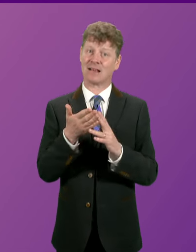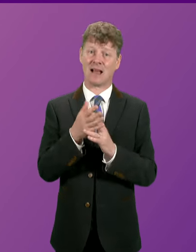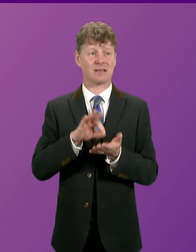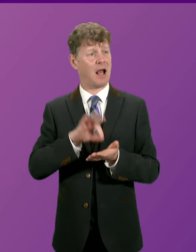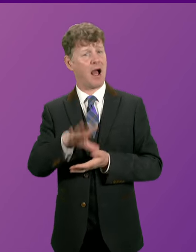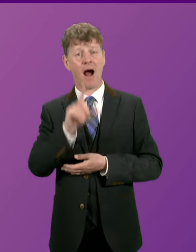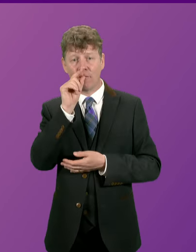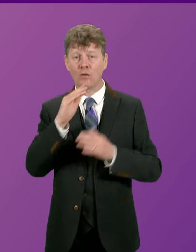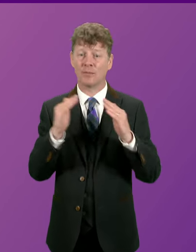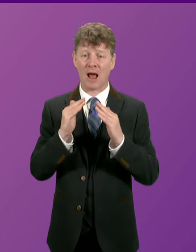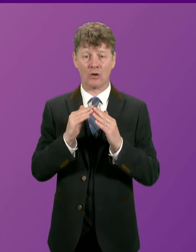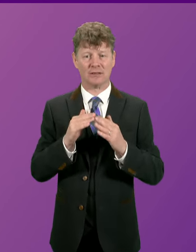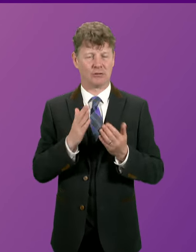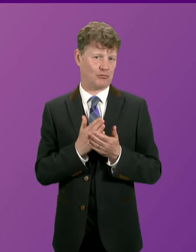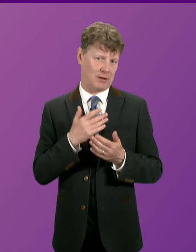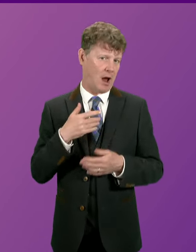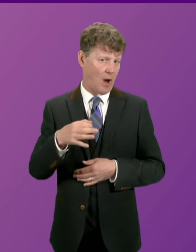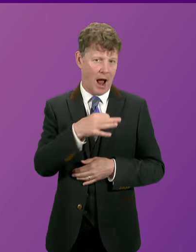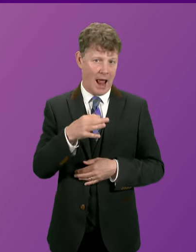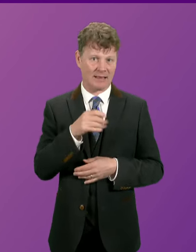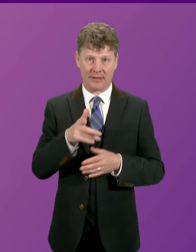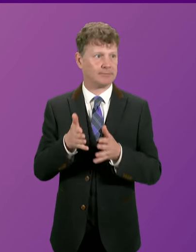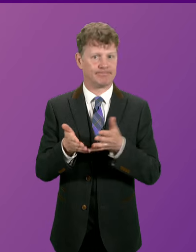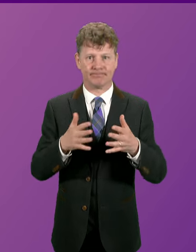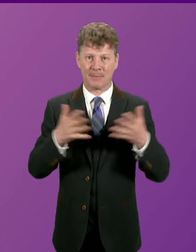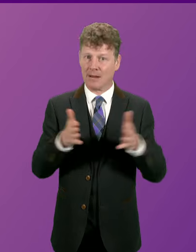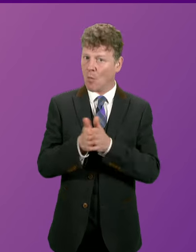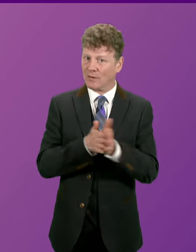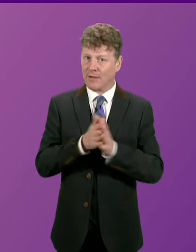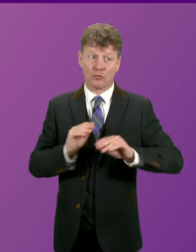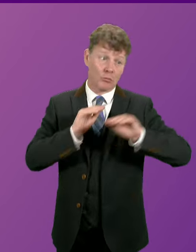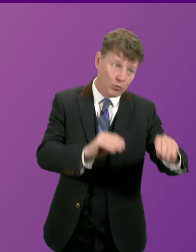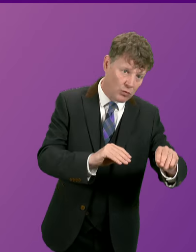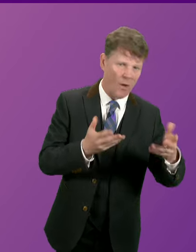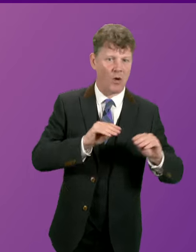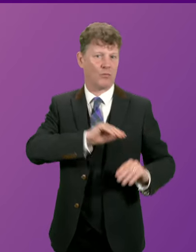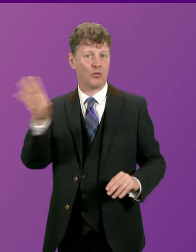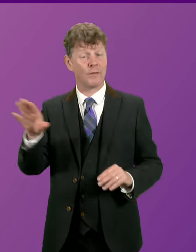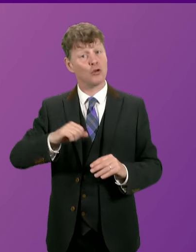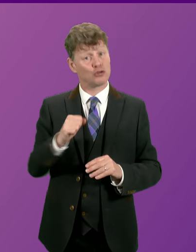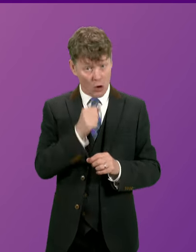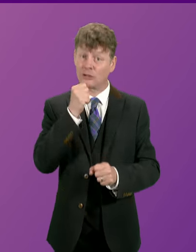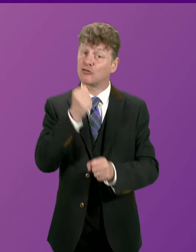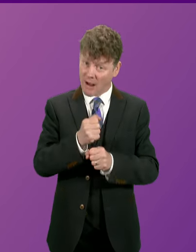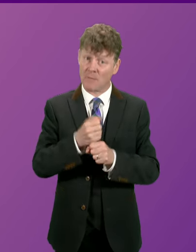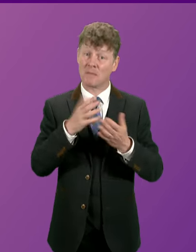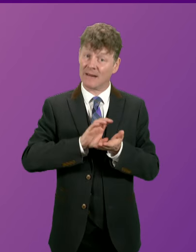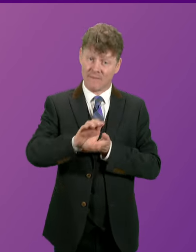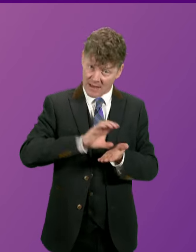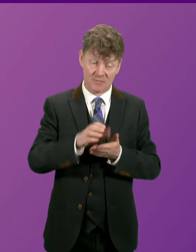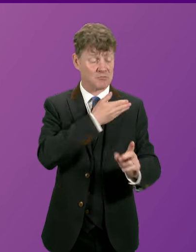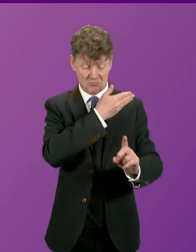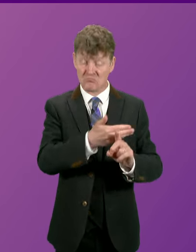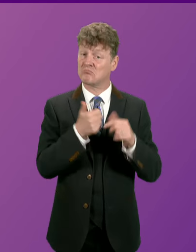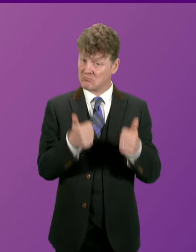driving the population in our islands. There has been significant Scottish Government investment in recent years, but can the First Minister say